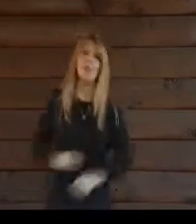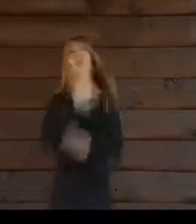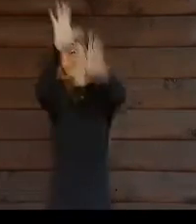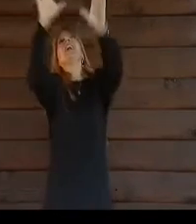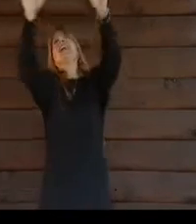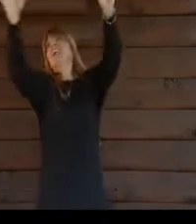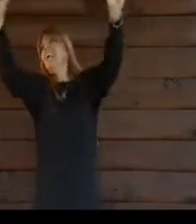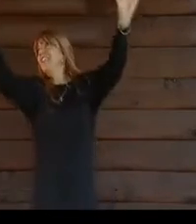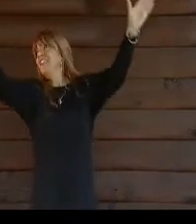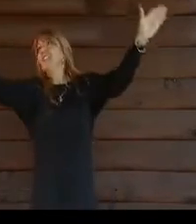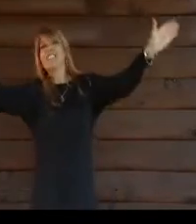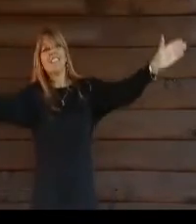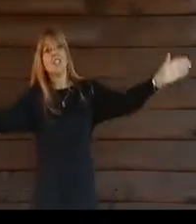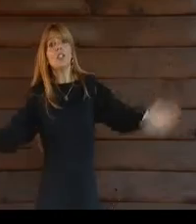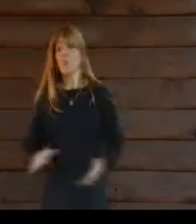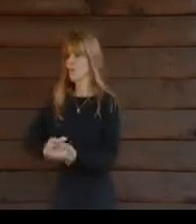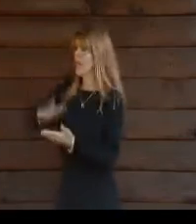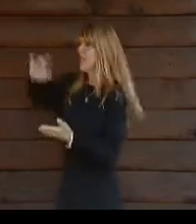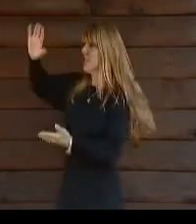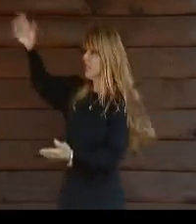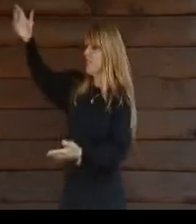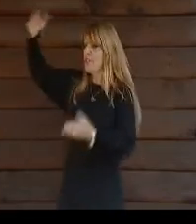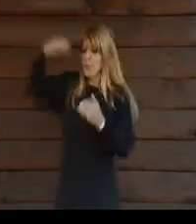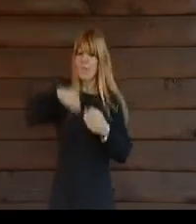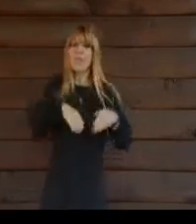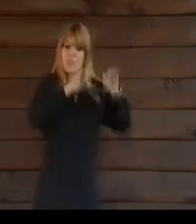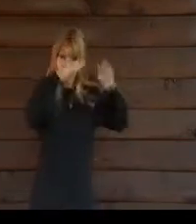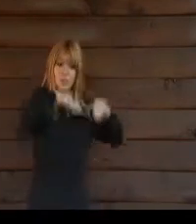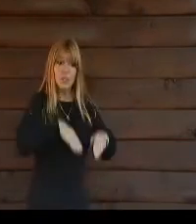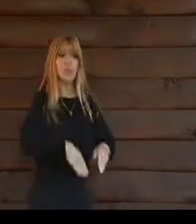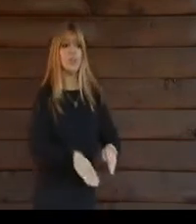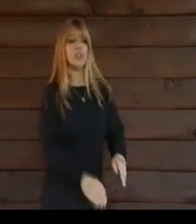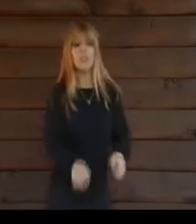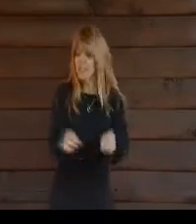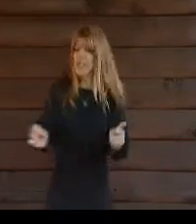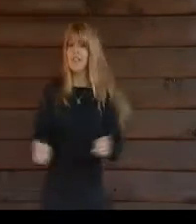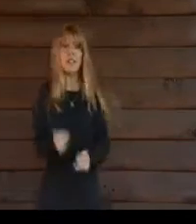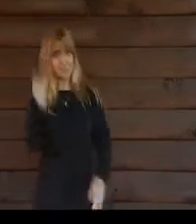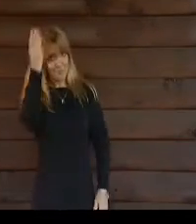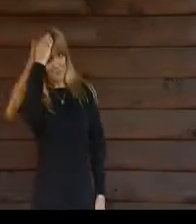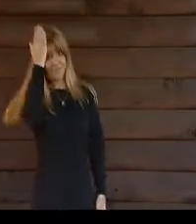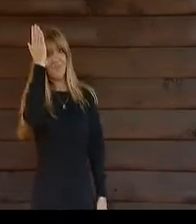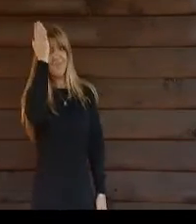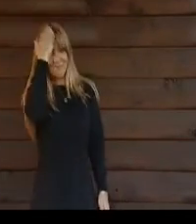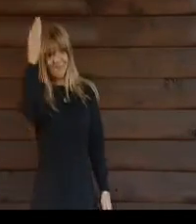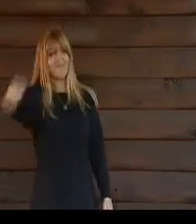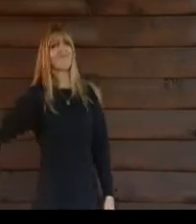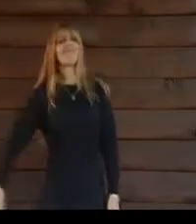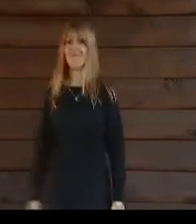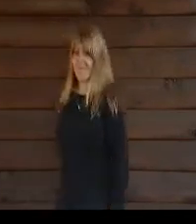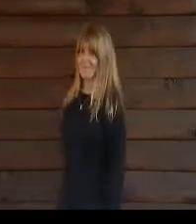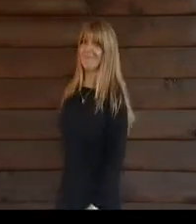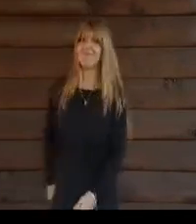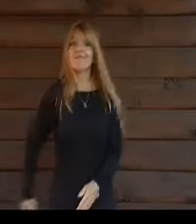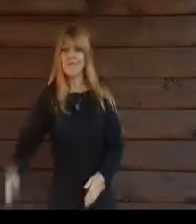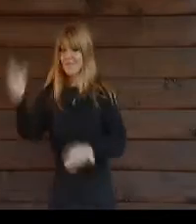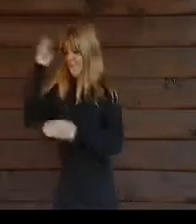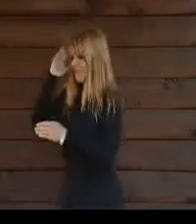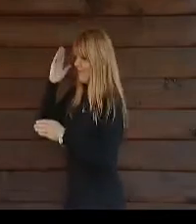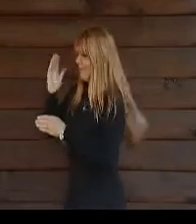brighter Where the silver waters flow There's a place I know Down at the